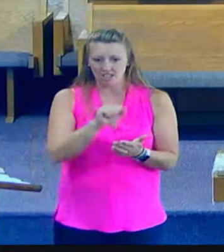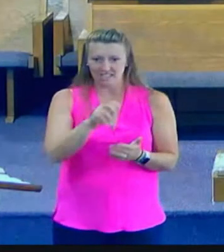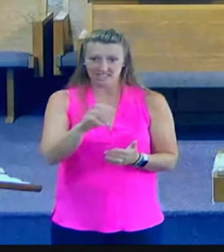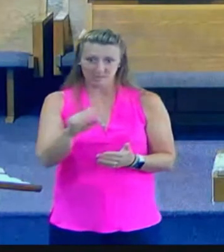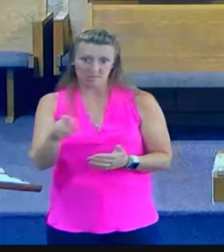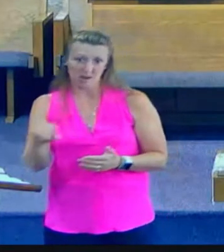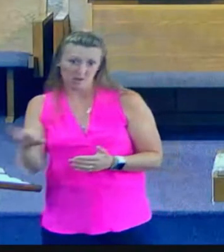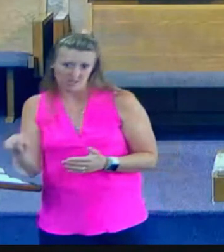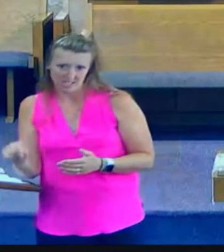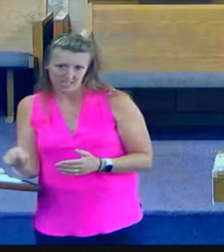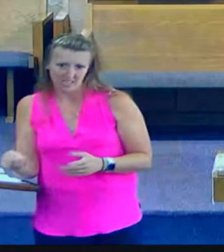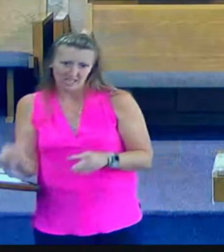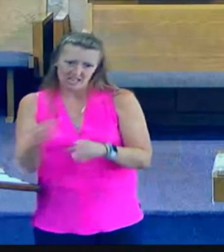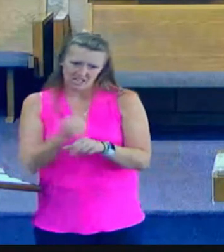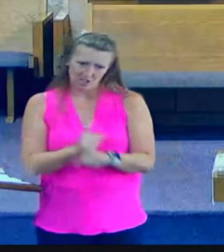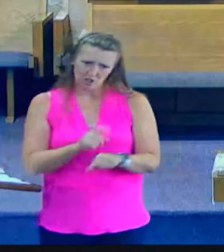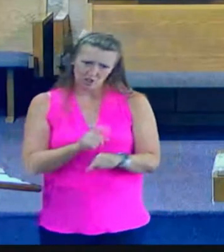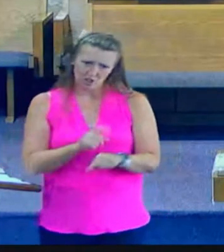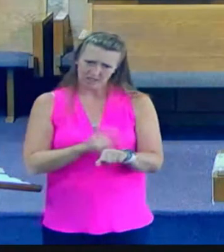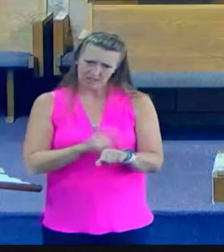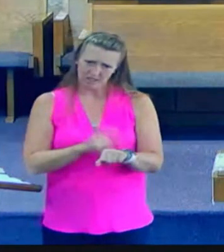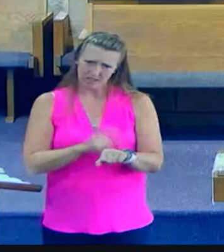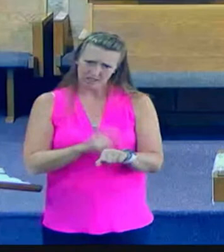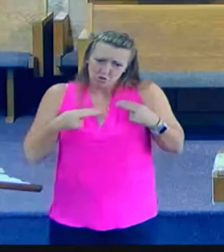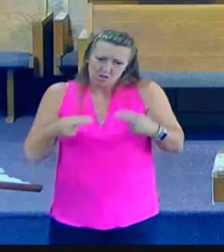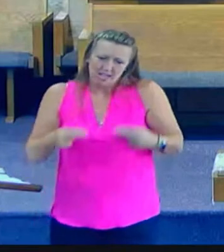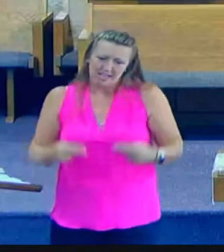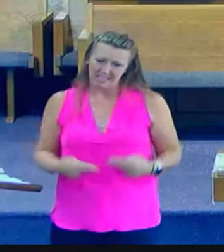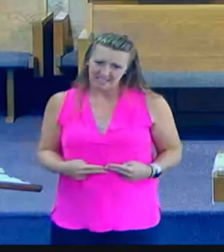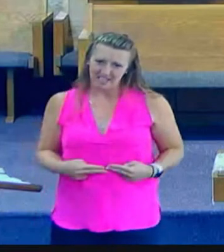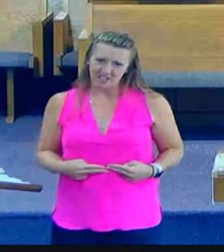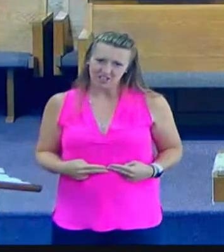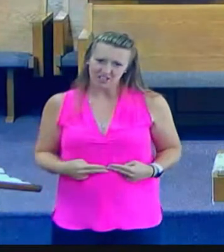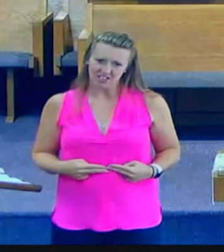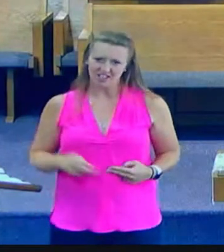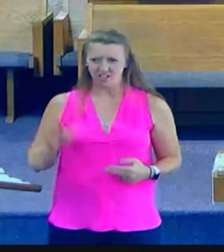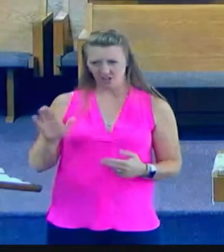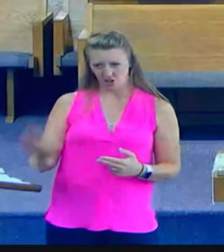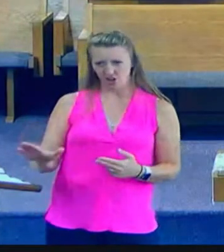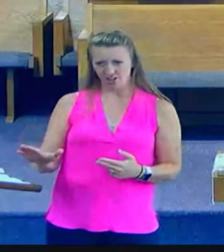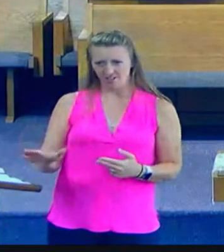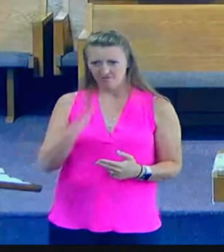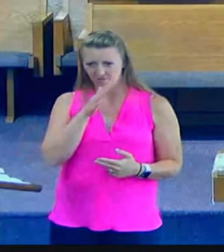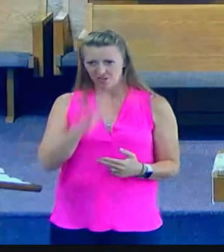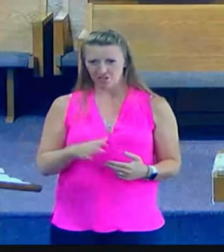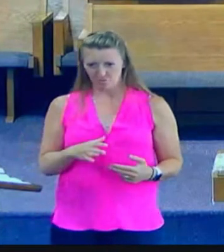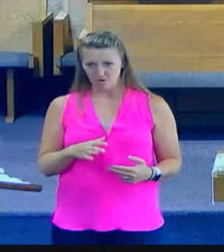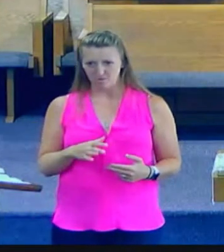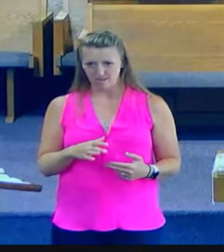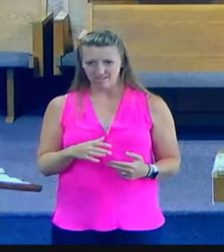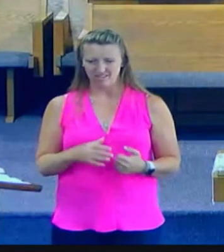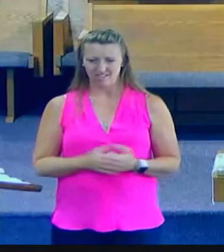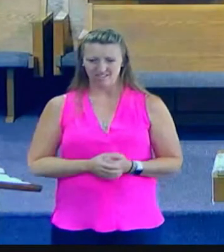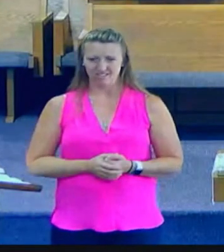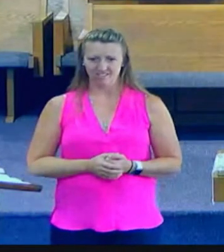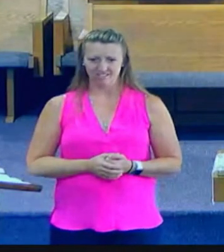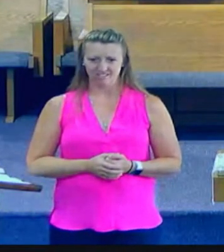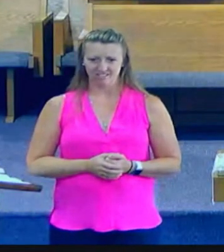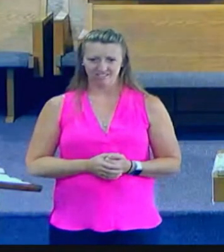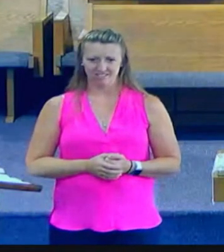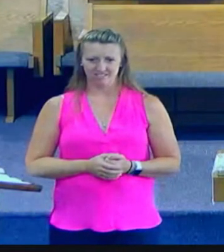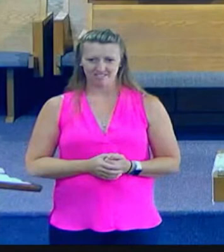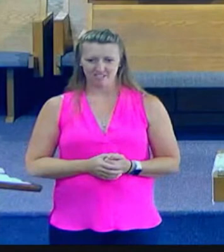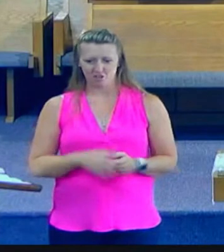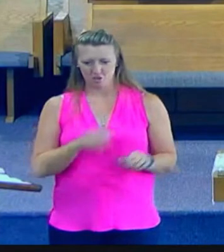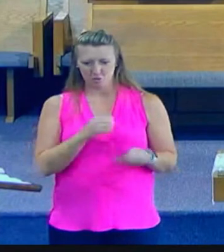took time to tend to her wounds, introduce the healing balm to her that she needed to make her